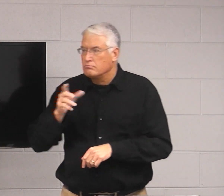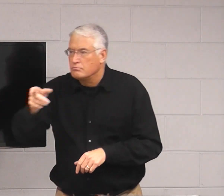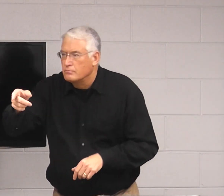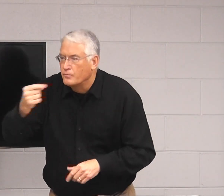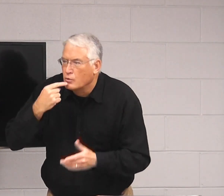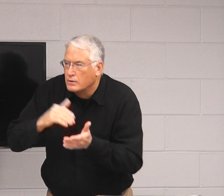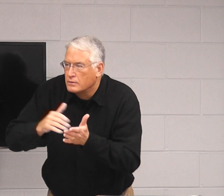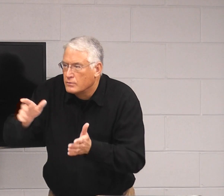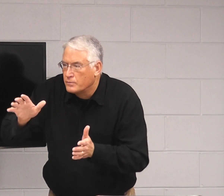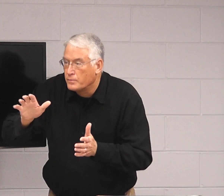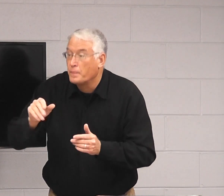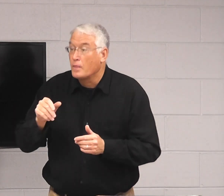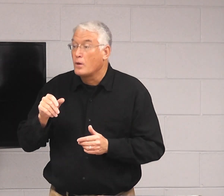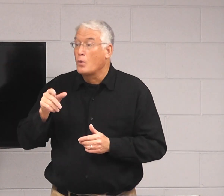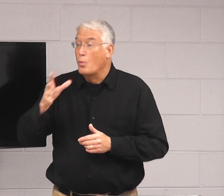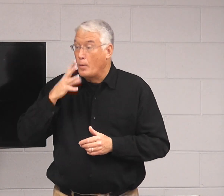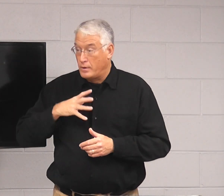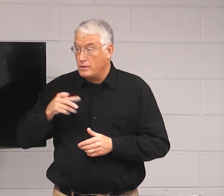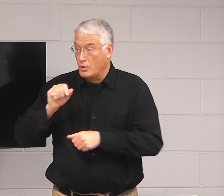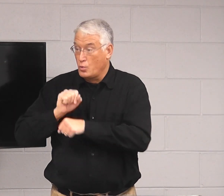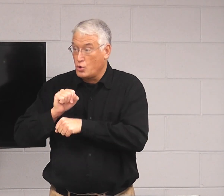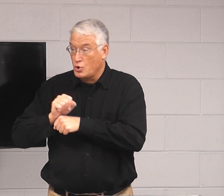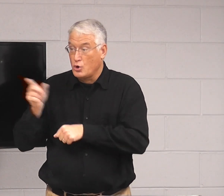there, they point that and I tell them not to use that.